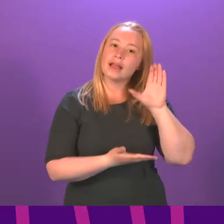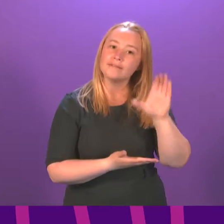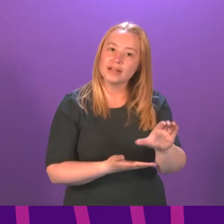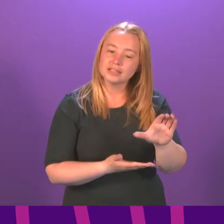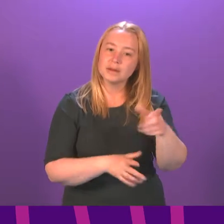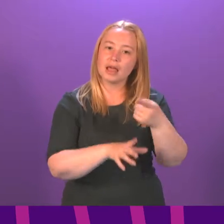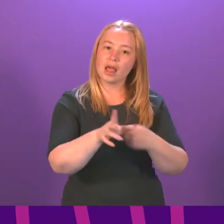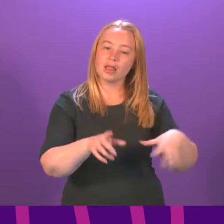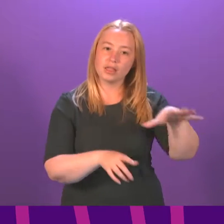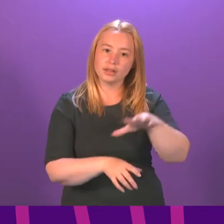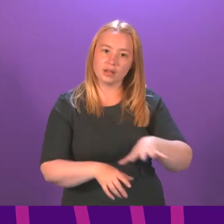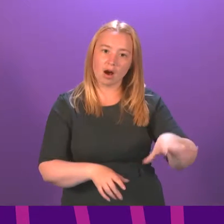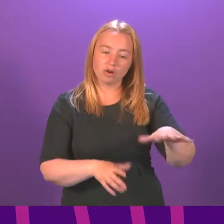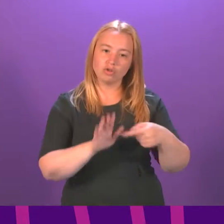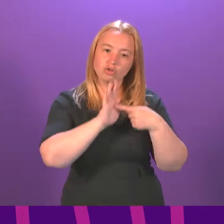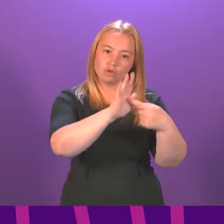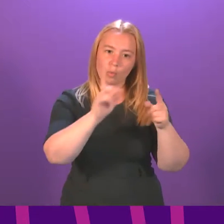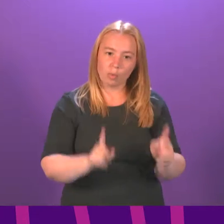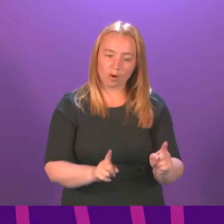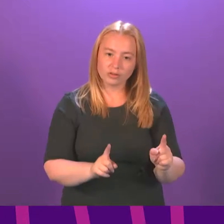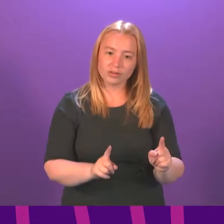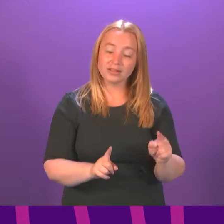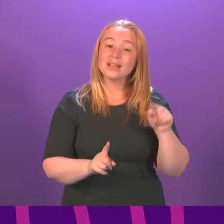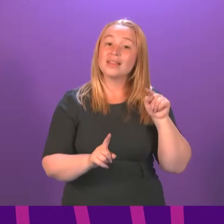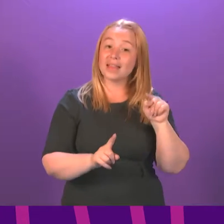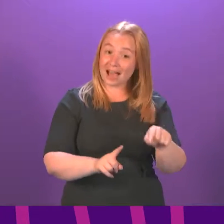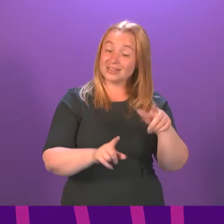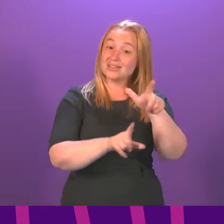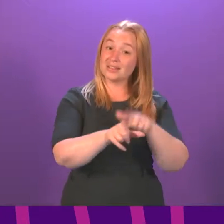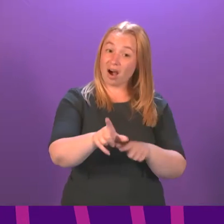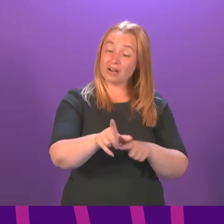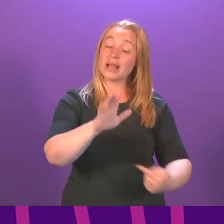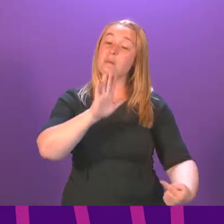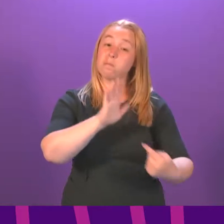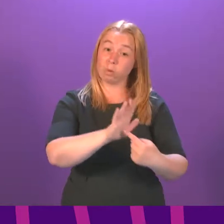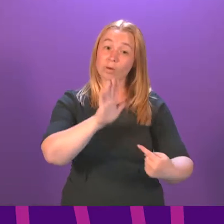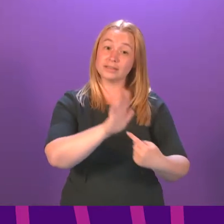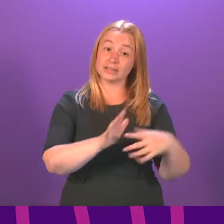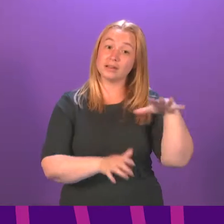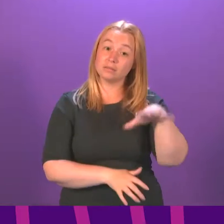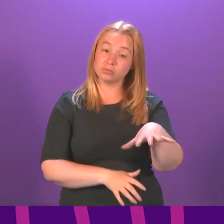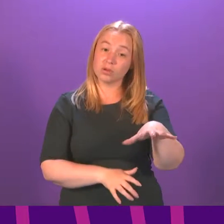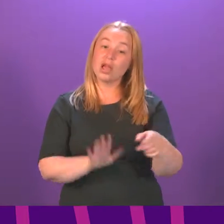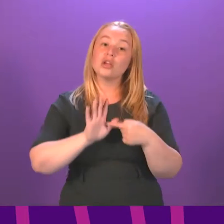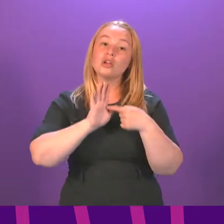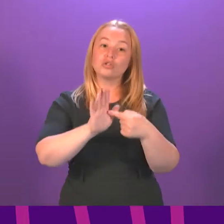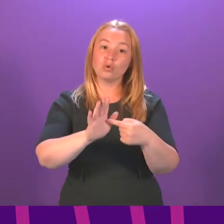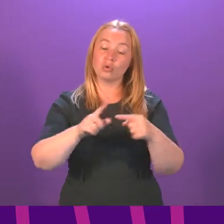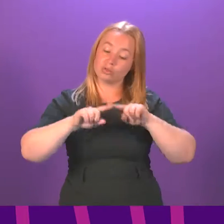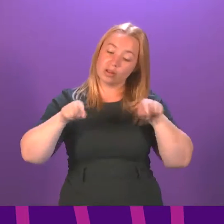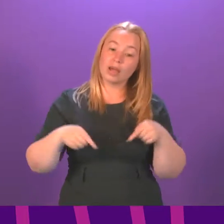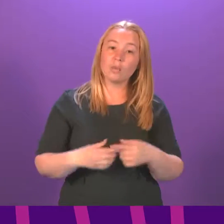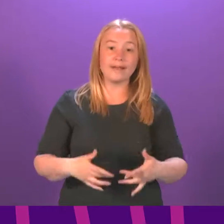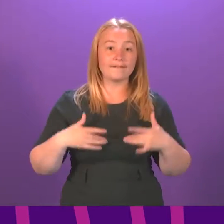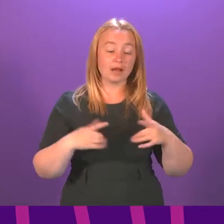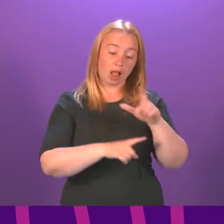investment in the yard is indicative of the importance that we place on that yard. It's indicative of the importance that we place on